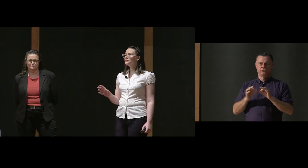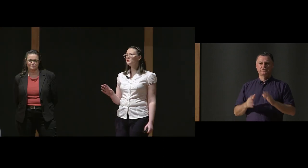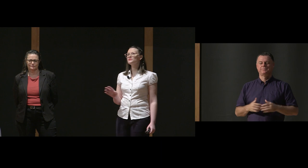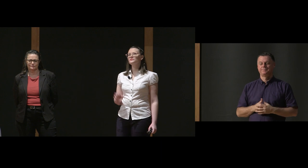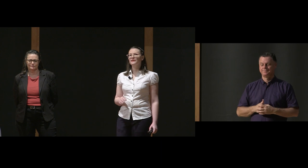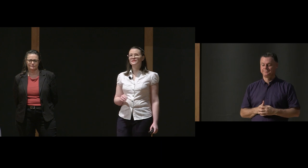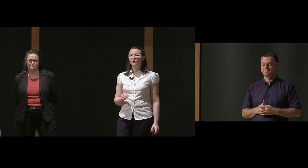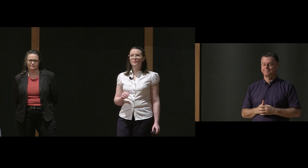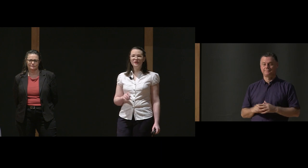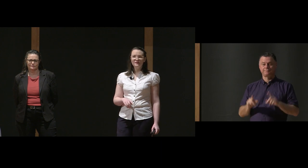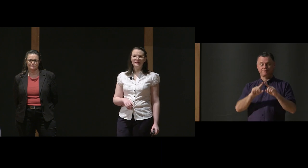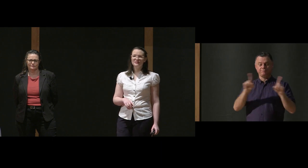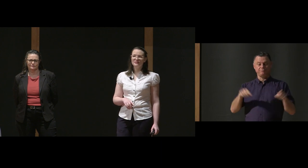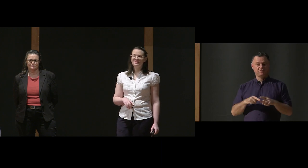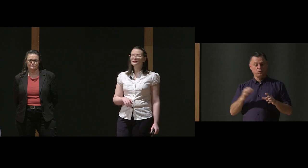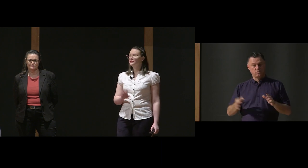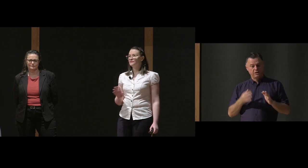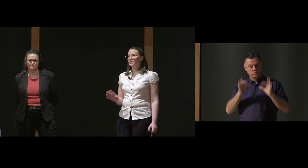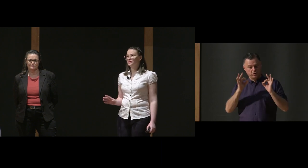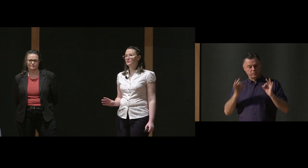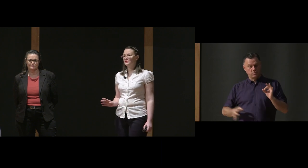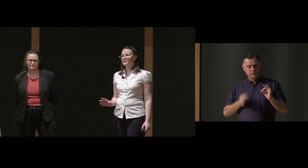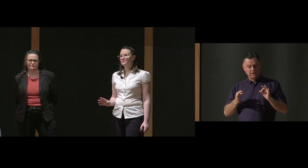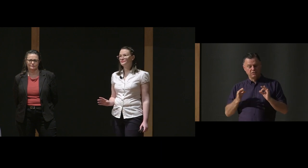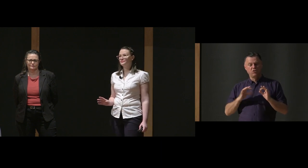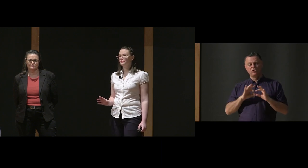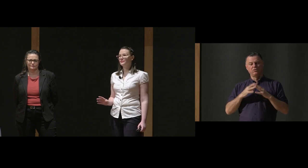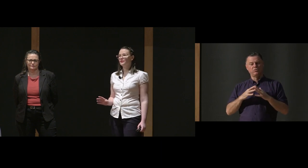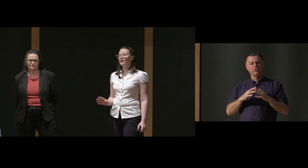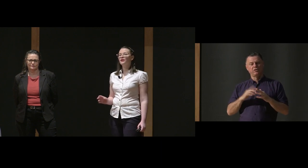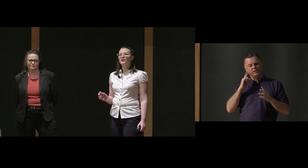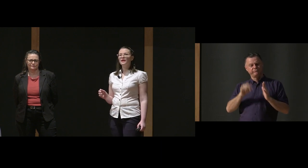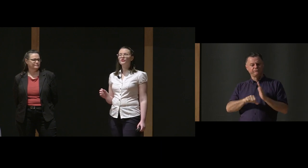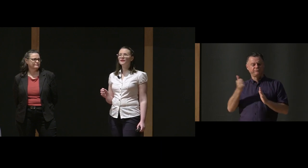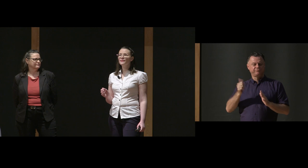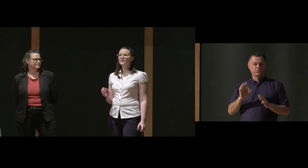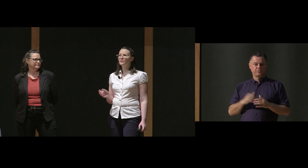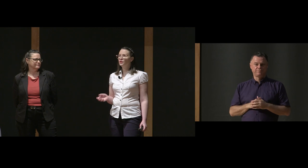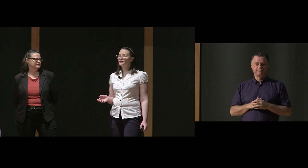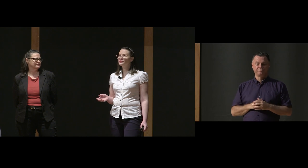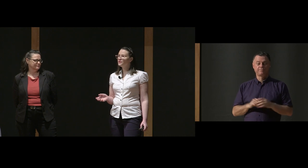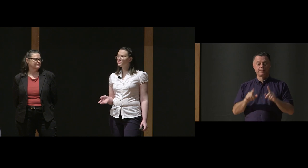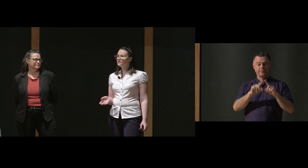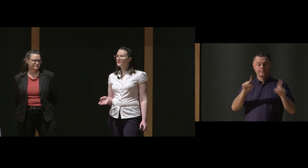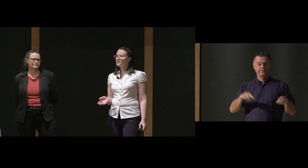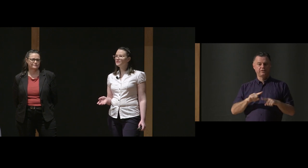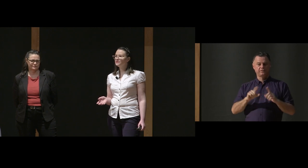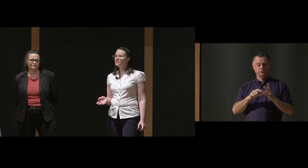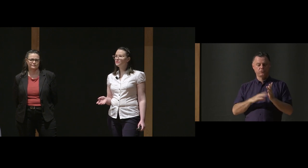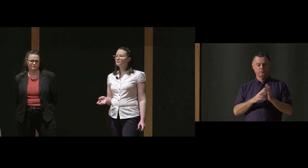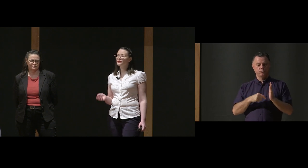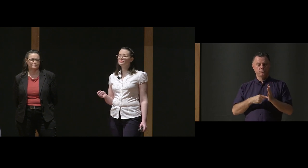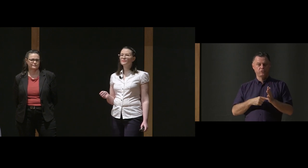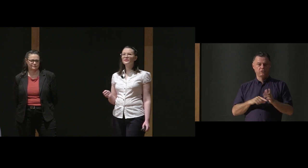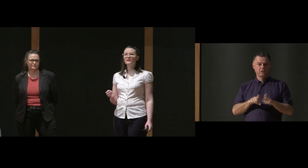But just because a device is not perfect doesn't mean it's useless. If you think about the components of the device,